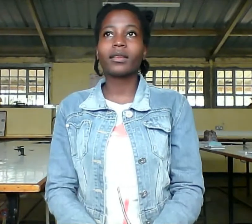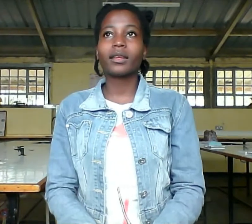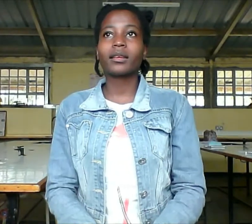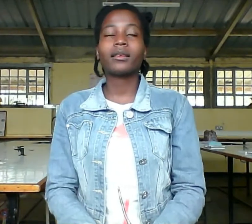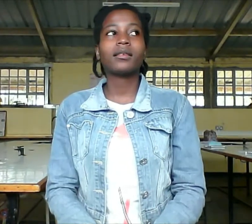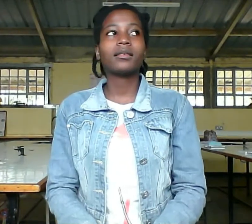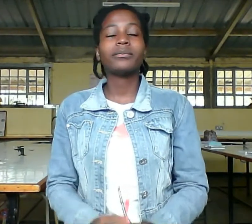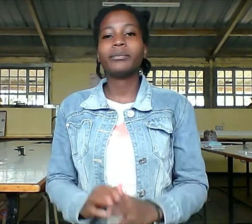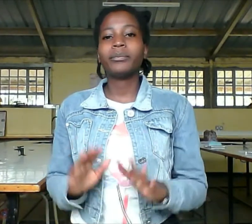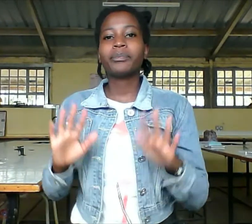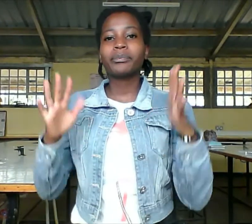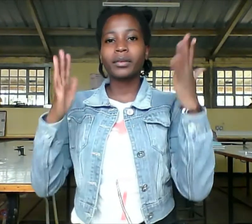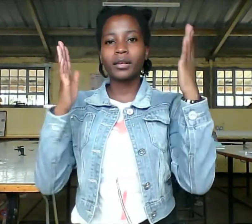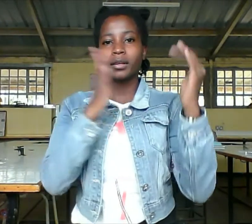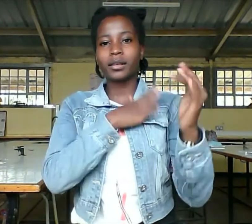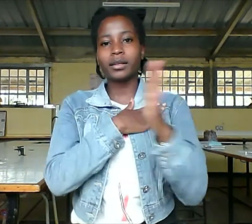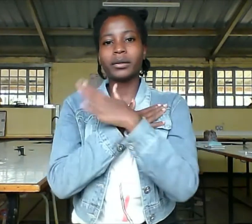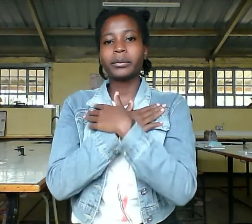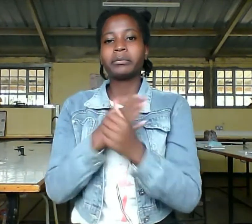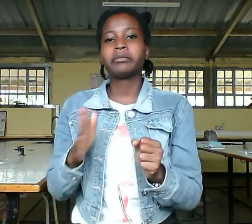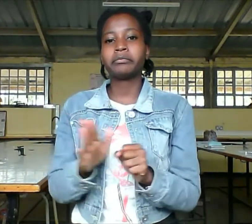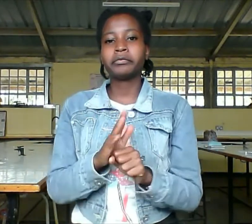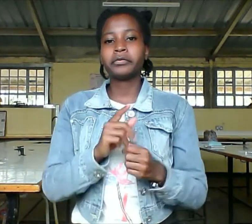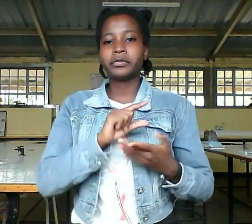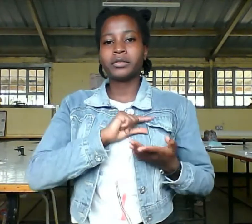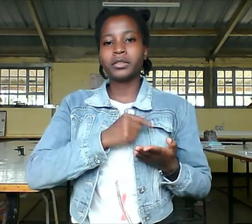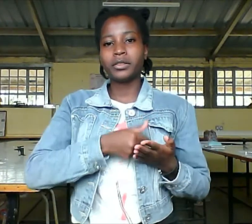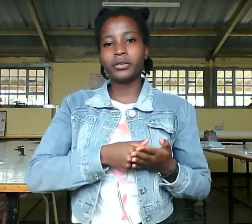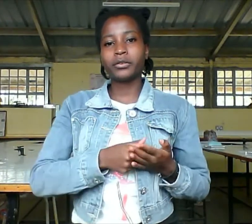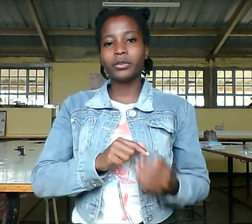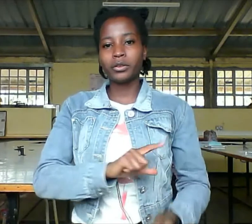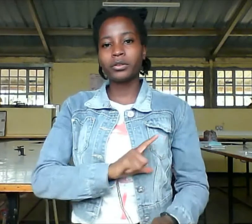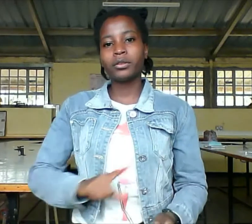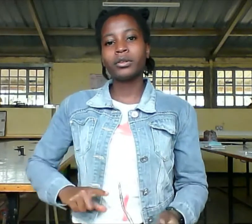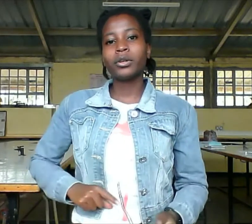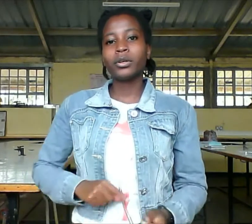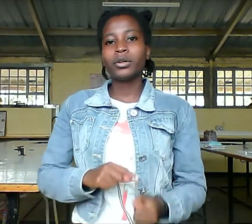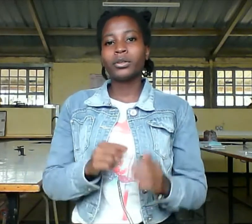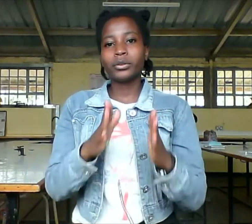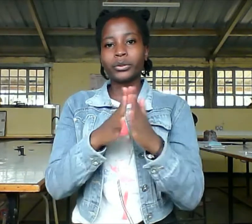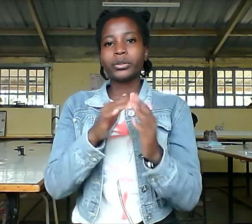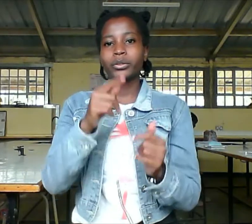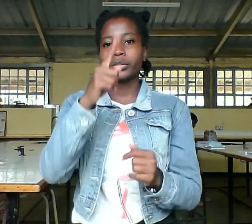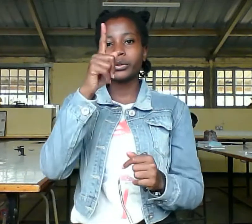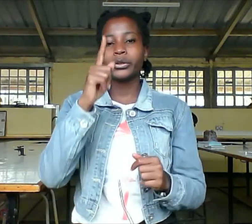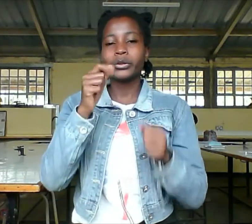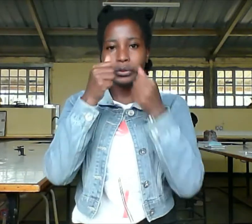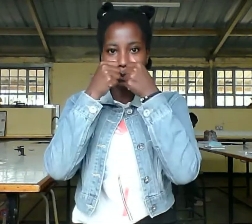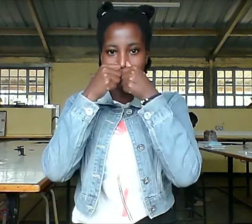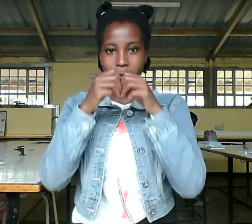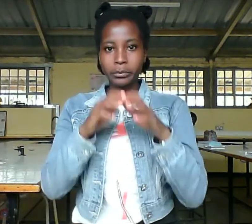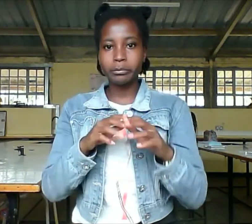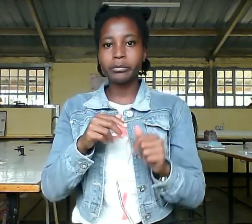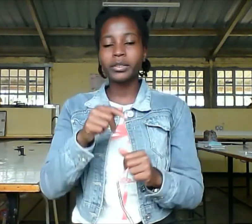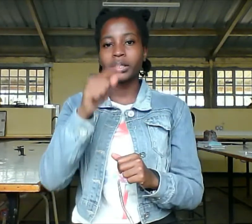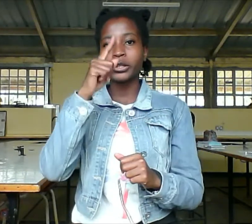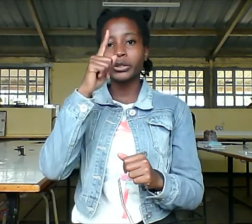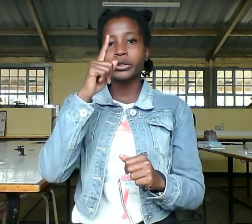Hail Mary, full of grace, the Lord is with you. Blessed is you from whom and